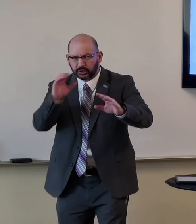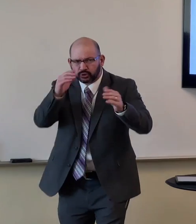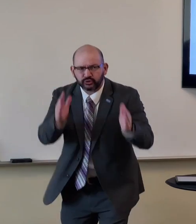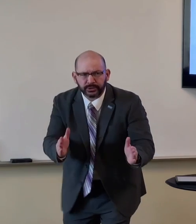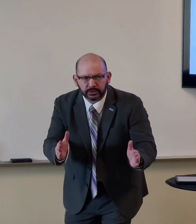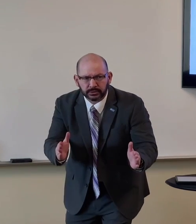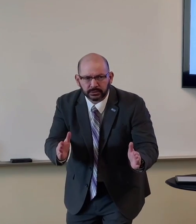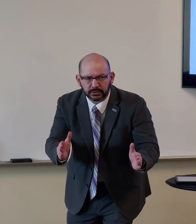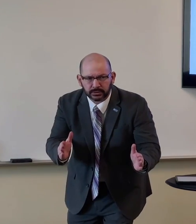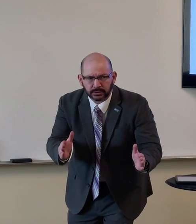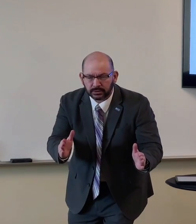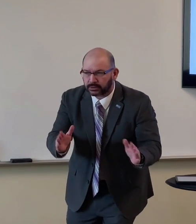belong to the world.